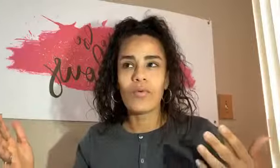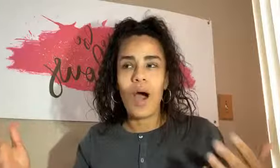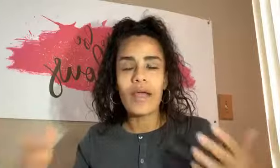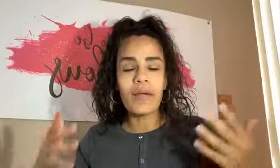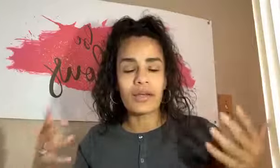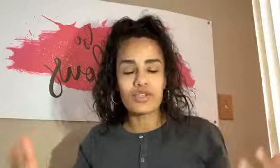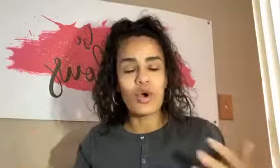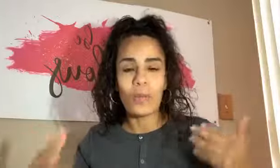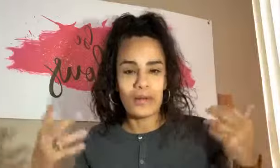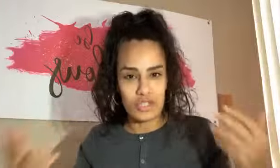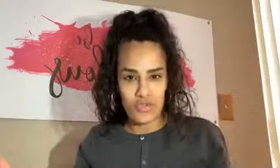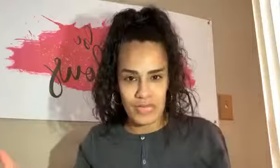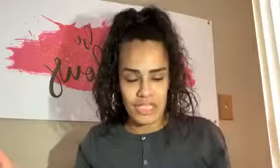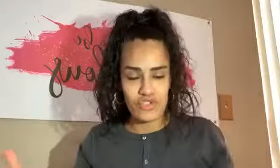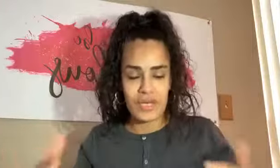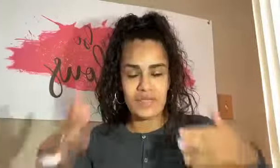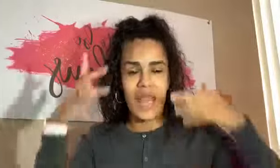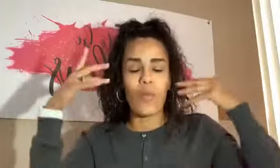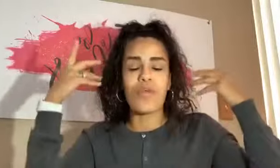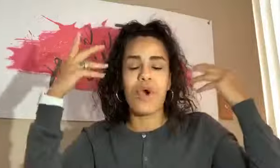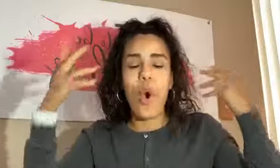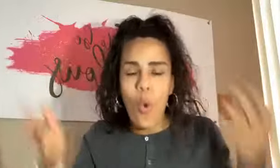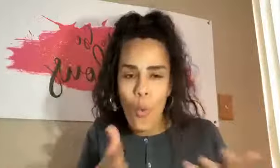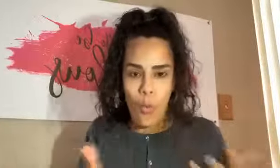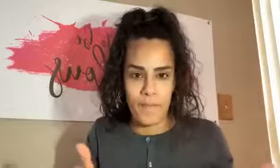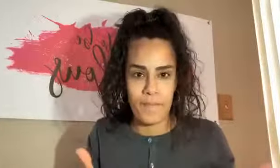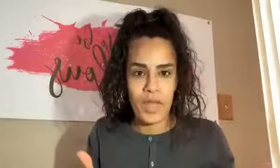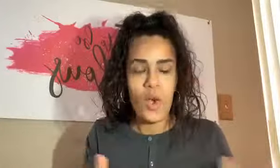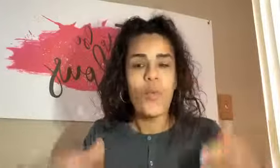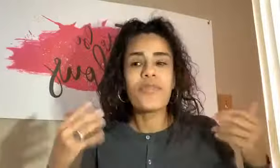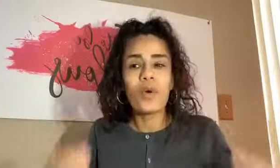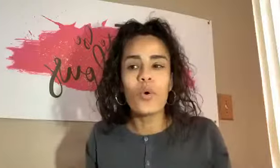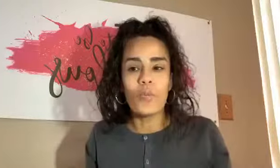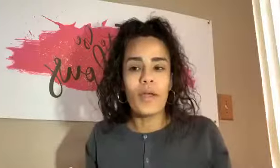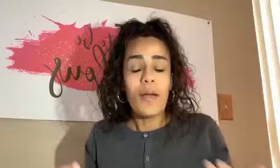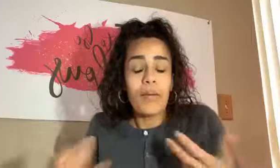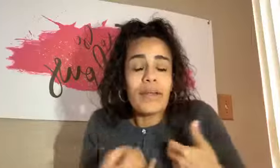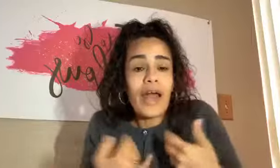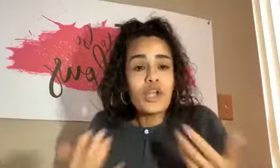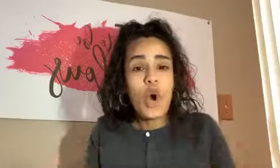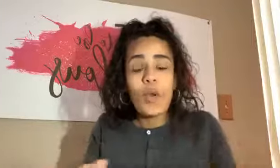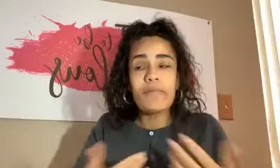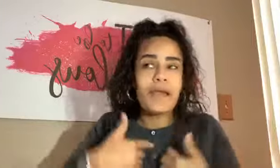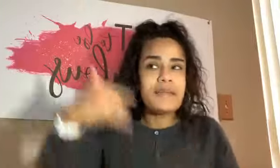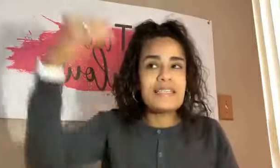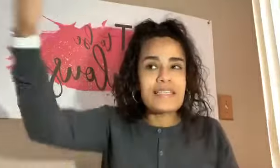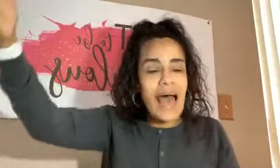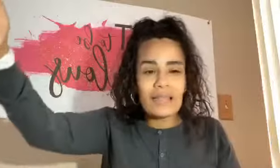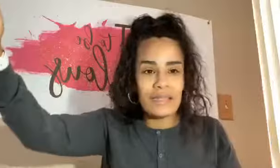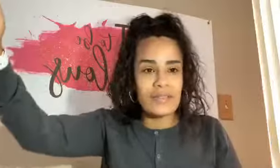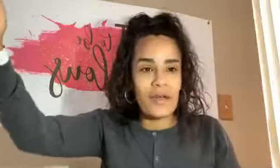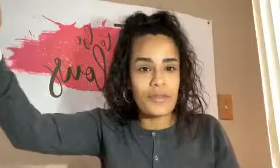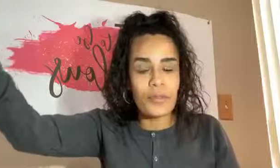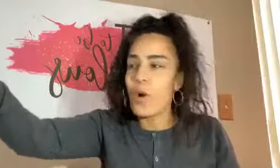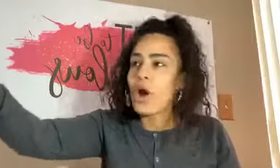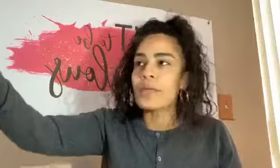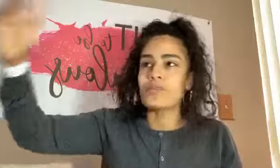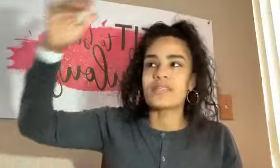why am I going to talk about these crazy dreams? And with who, with whom, but not knowing maybe Sally in the other department or